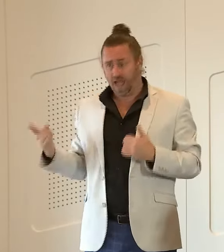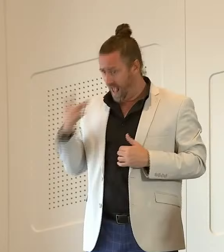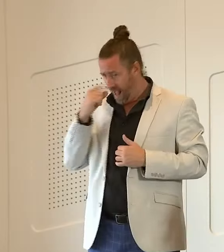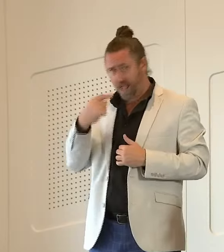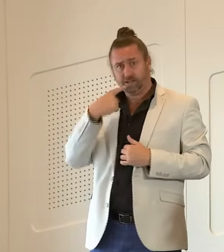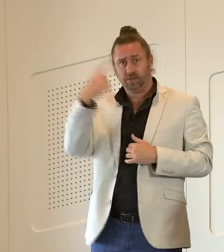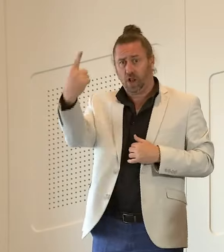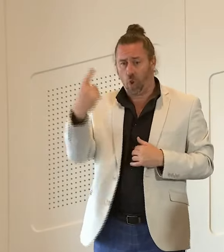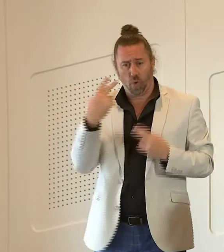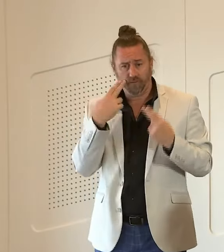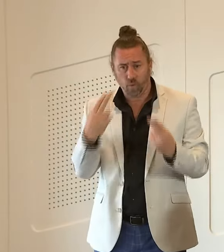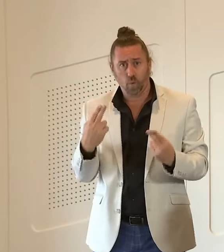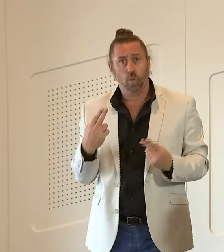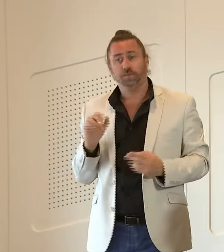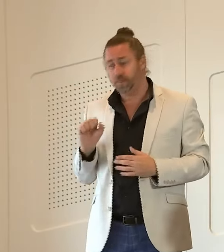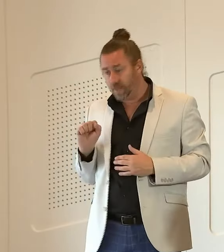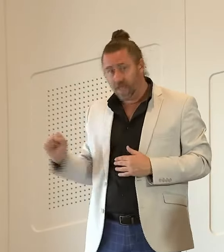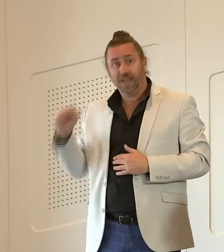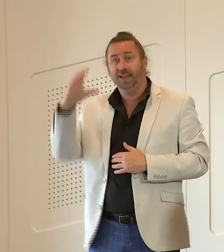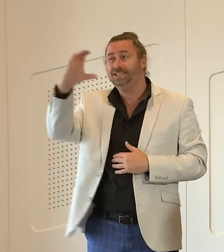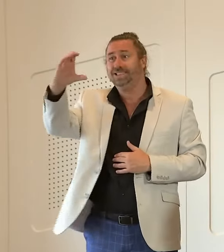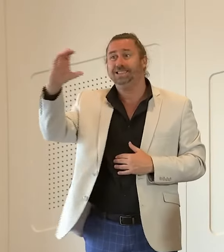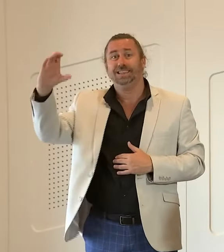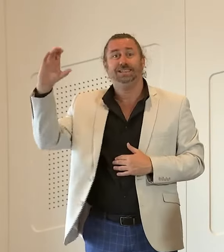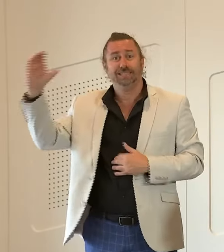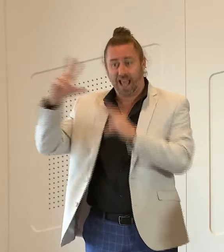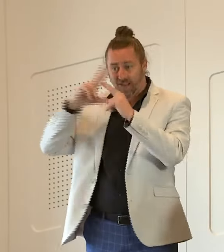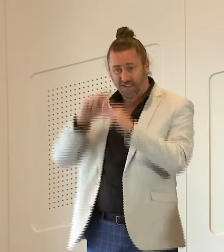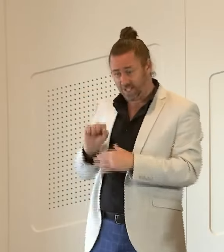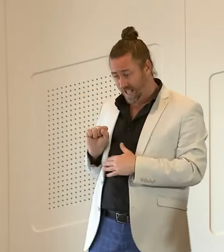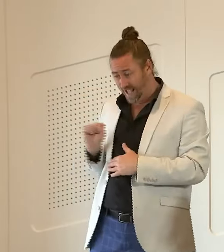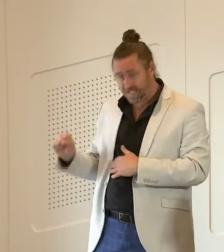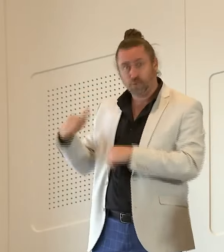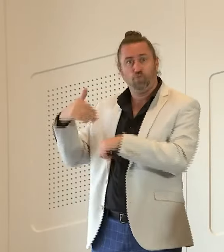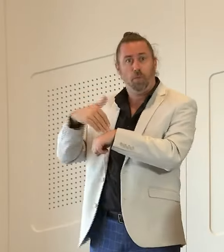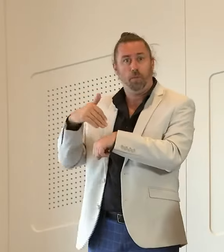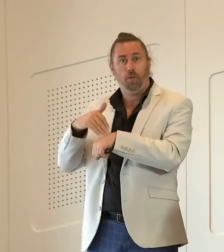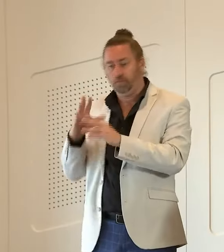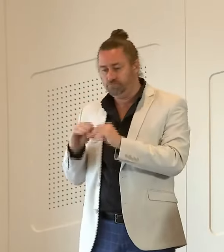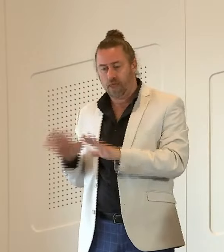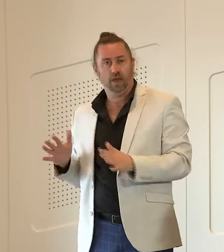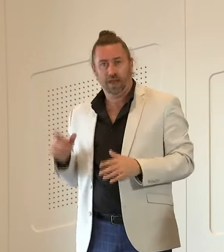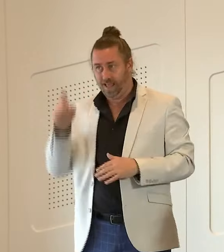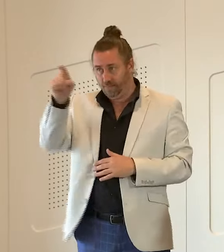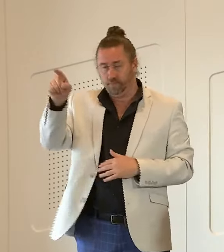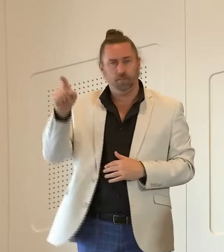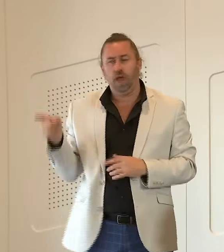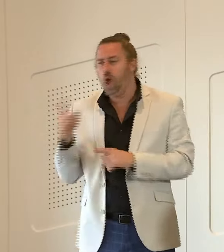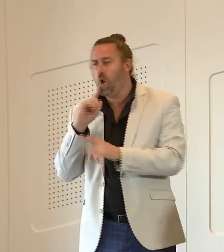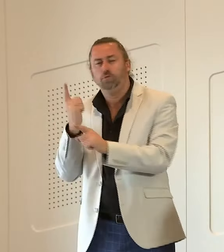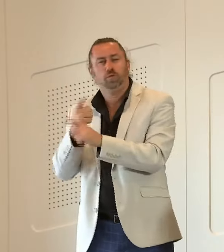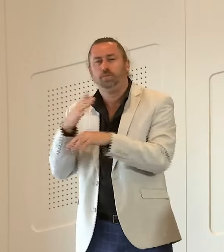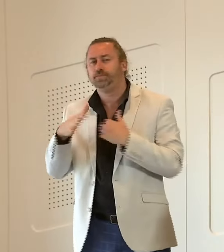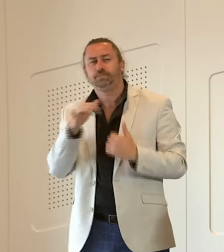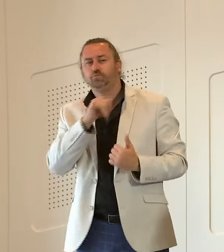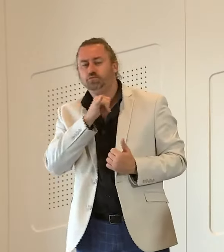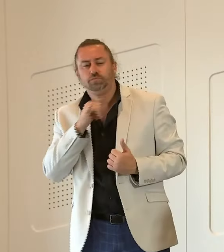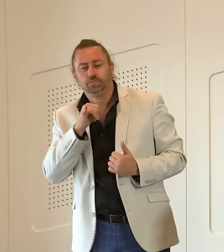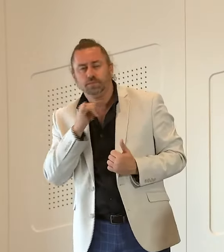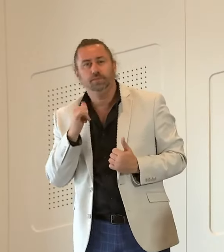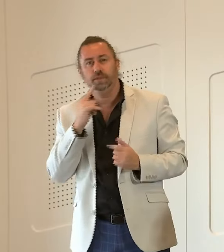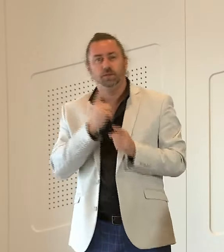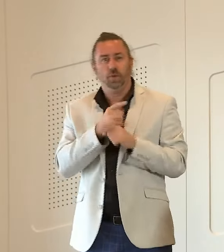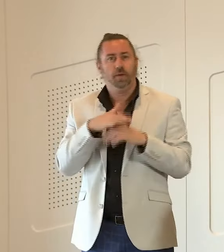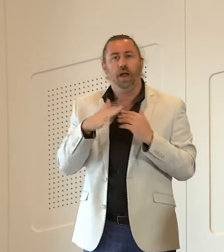his matters were dealt with by the triple c at the time but these are not criminal matters he's talking more ethical problems